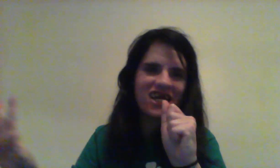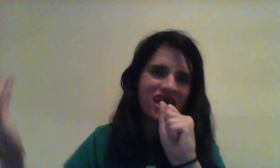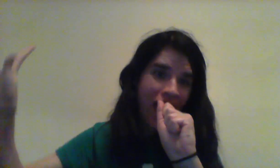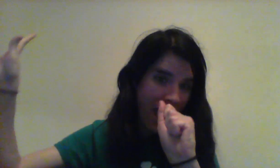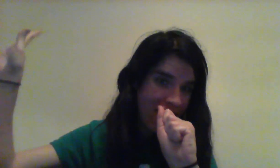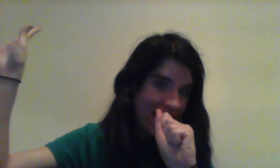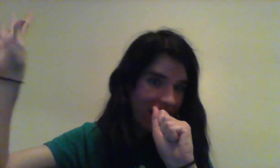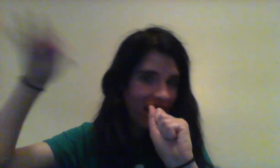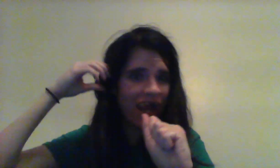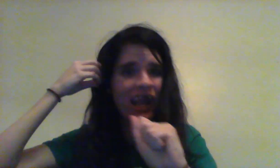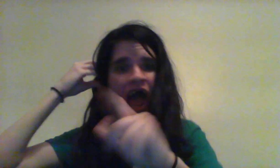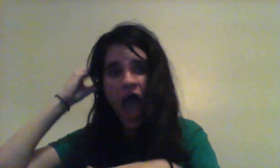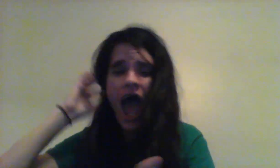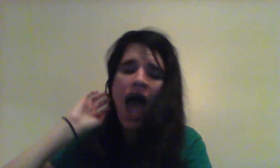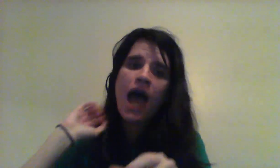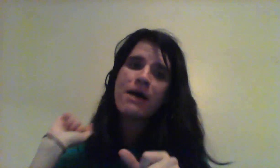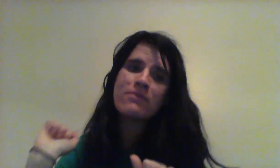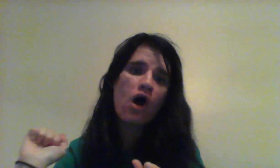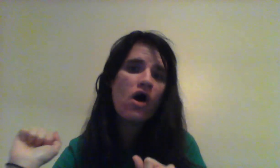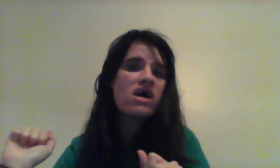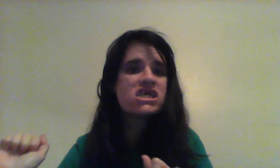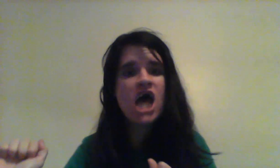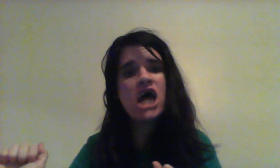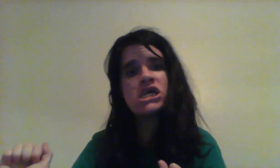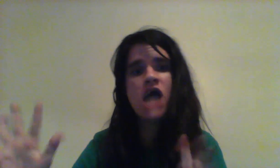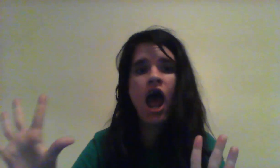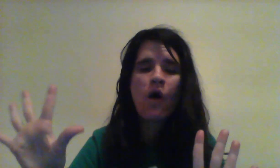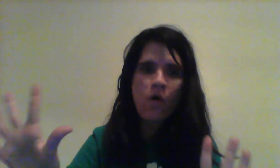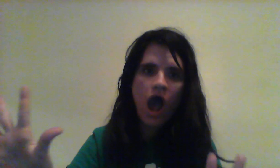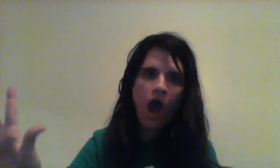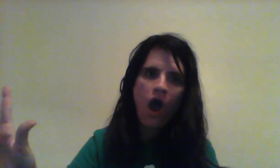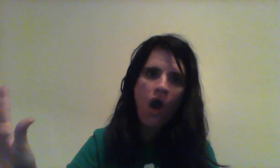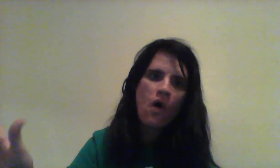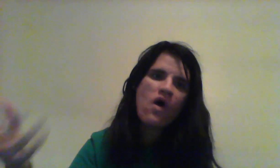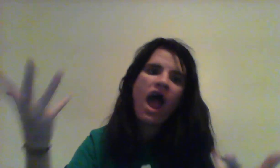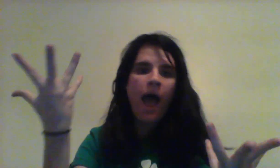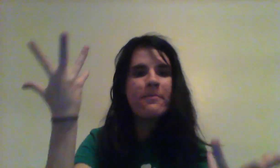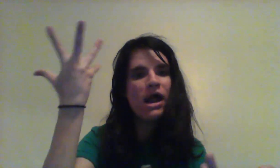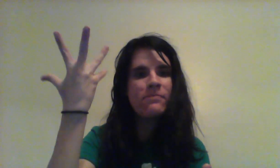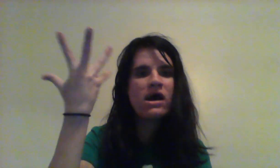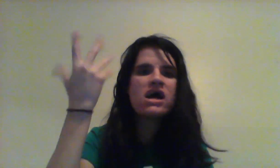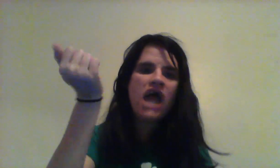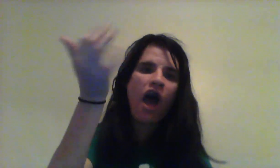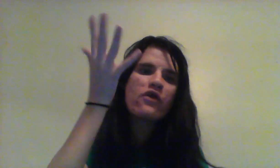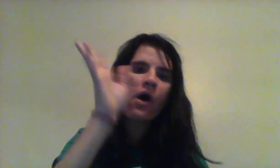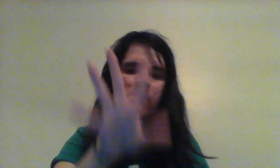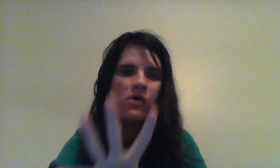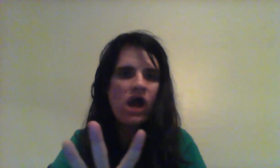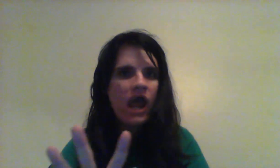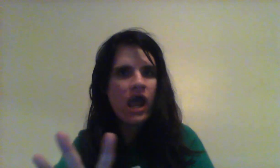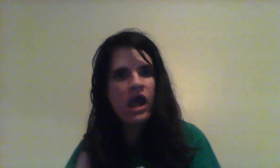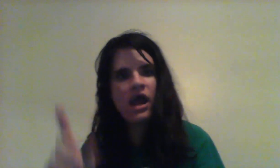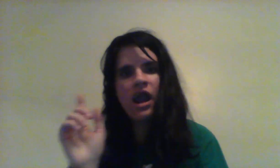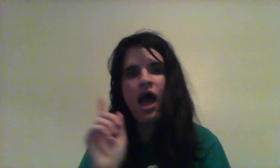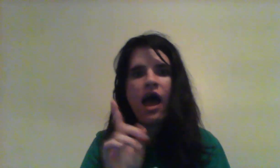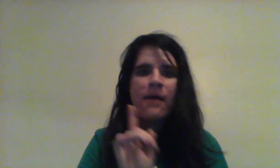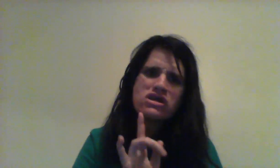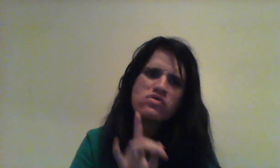guarantee I'm your sunshine, you I'm gonna burn down your blade The ocean